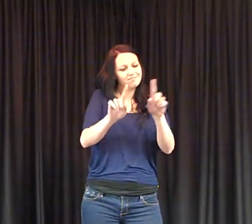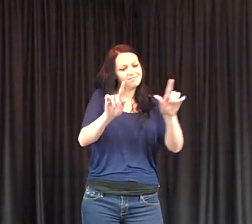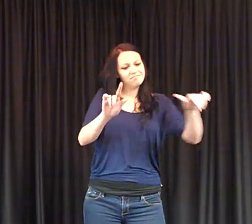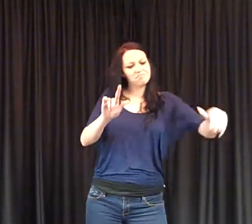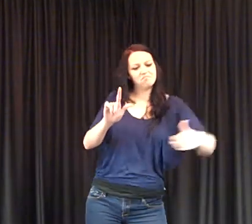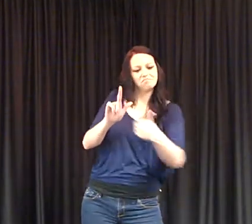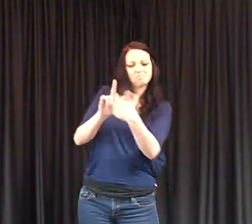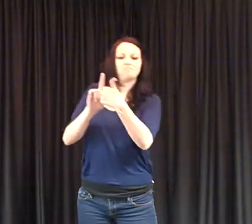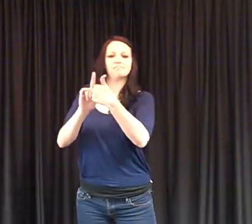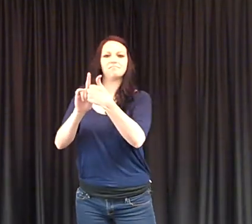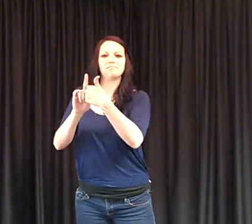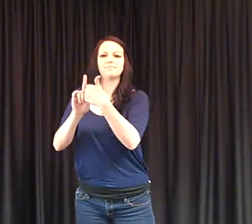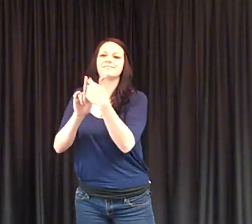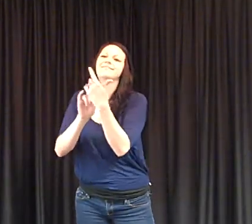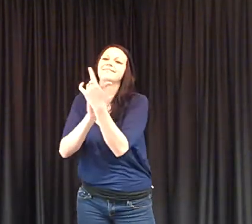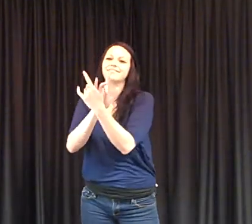You don't have to be so defensive.